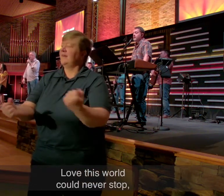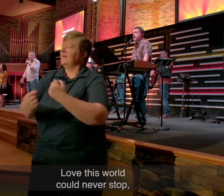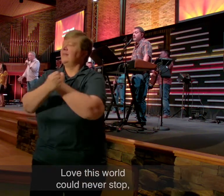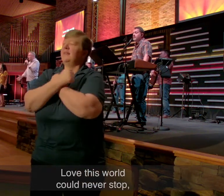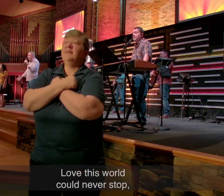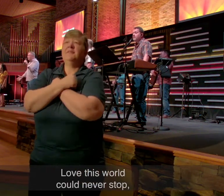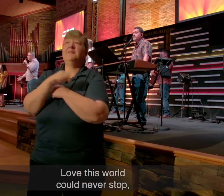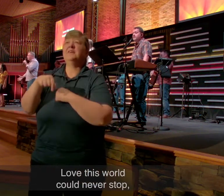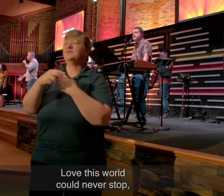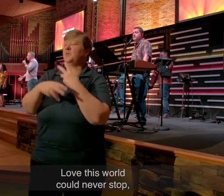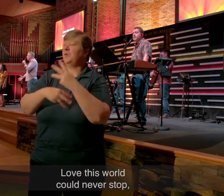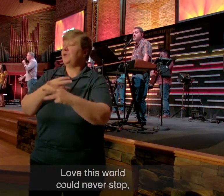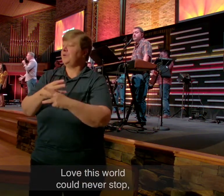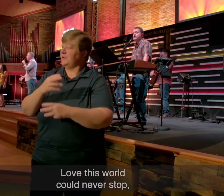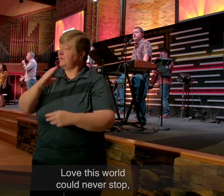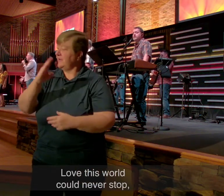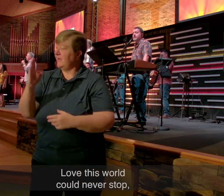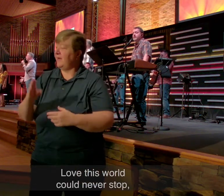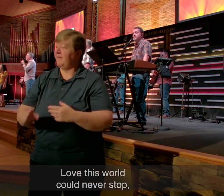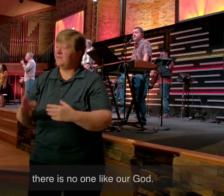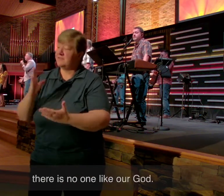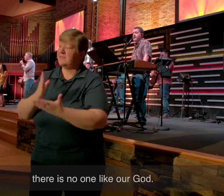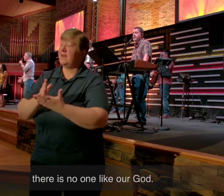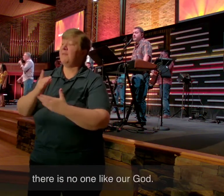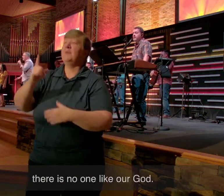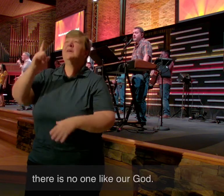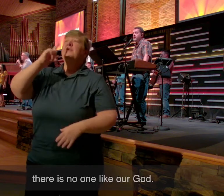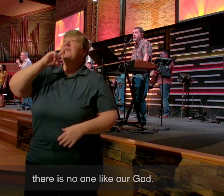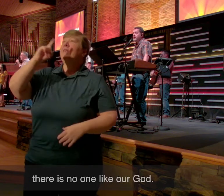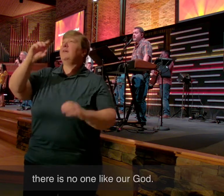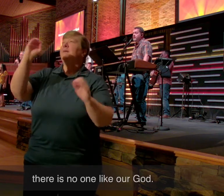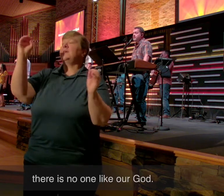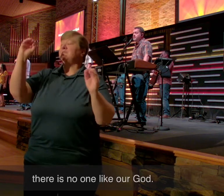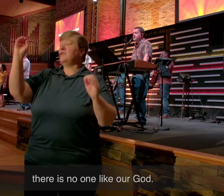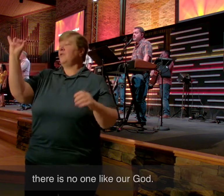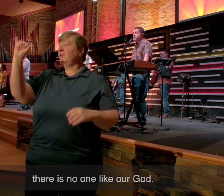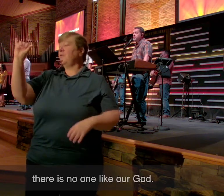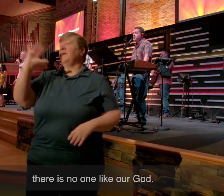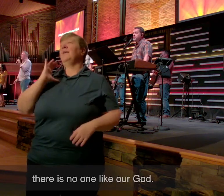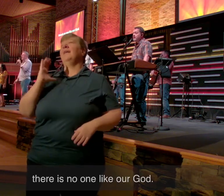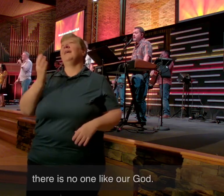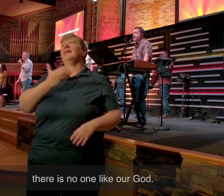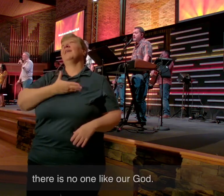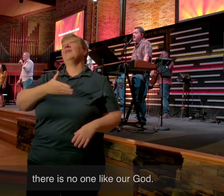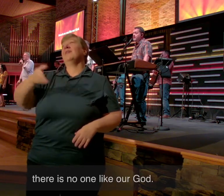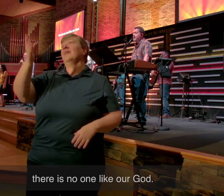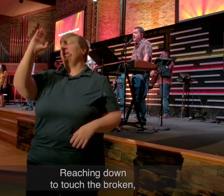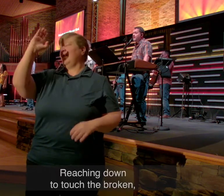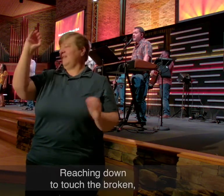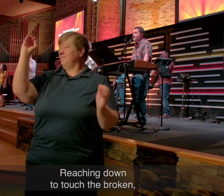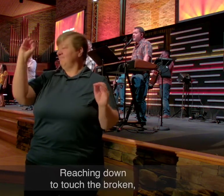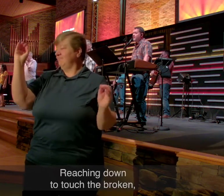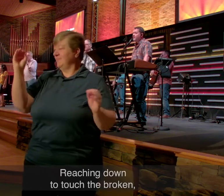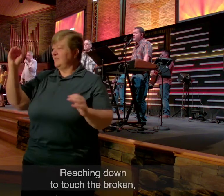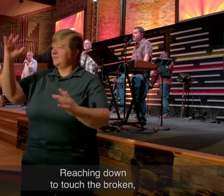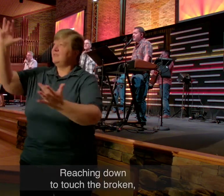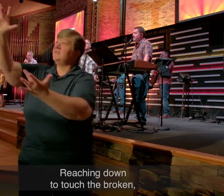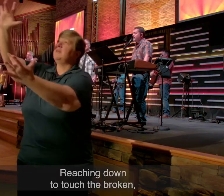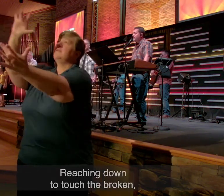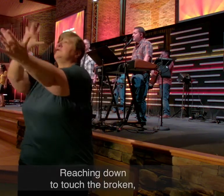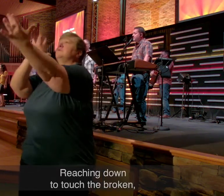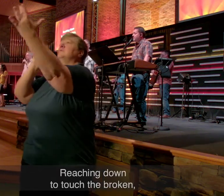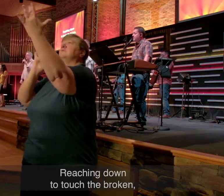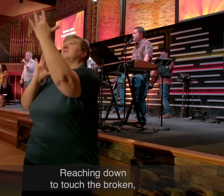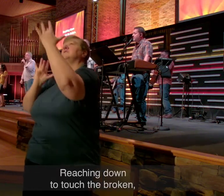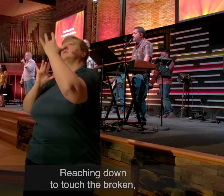Love this world could never stop. There is no one like our God. Reaching down